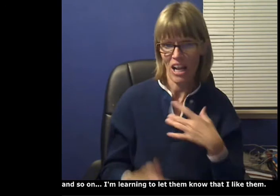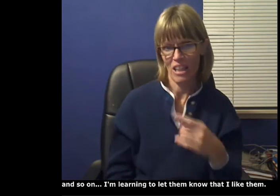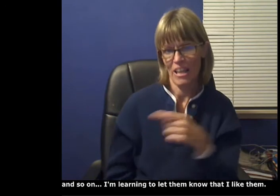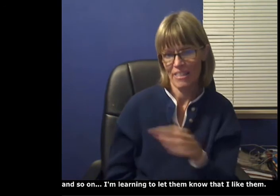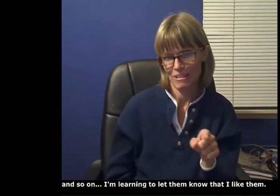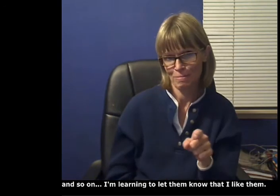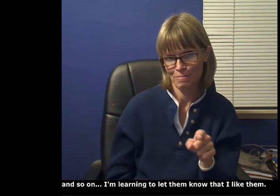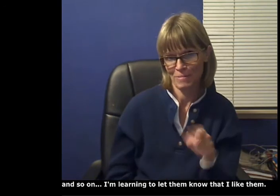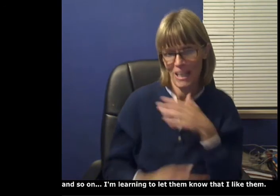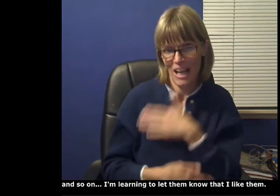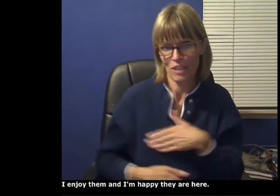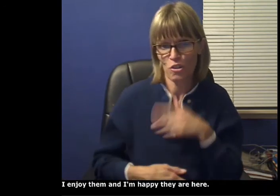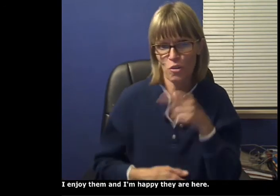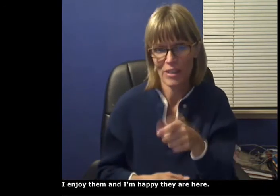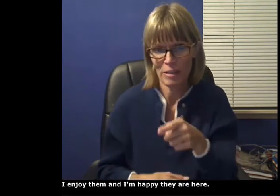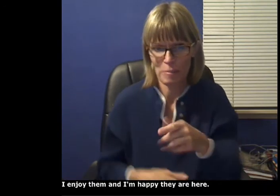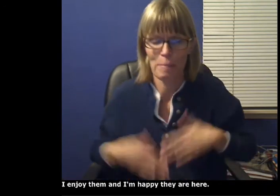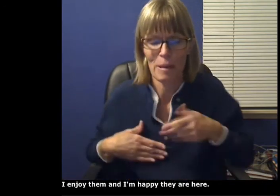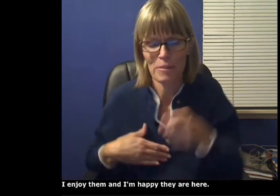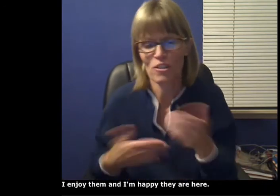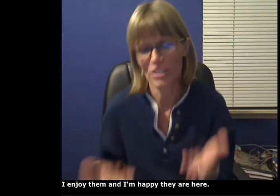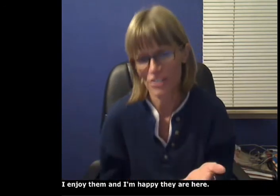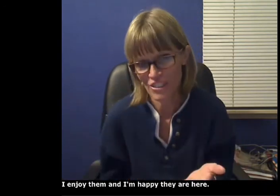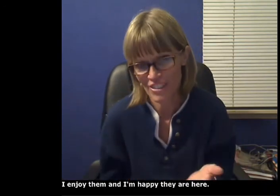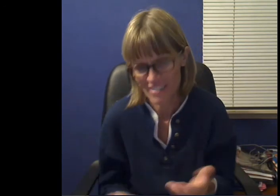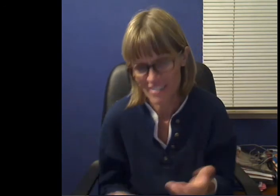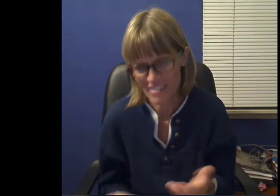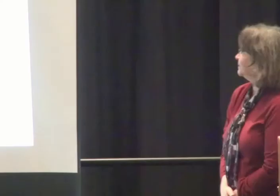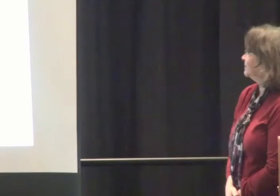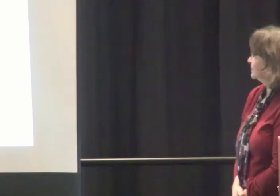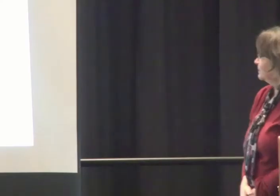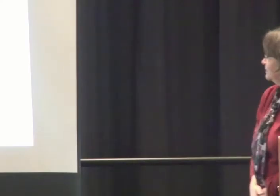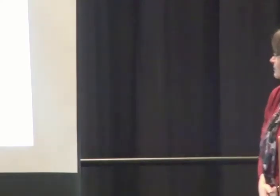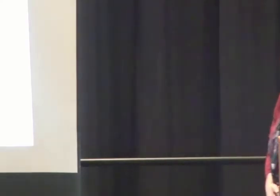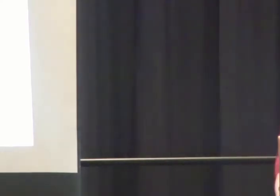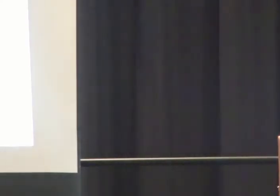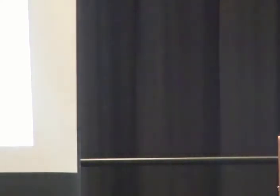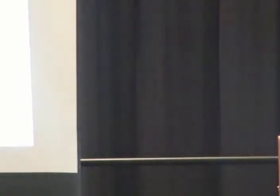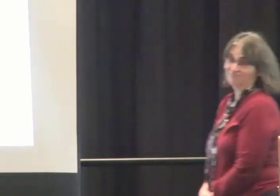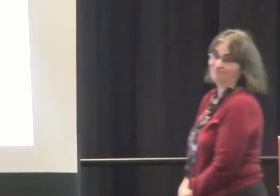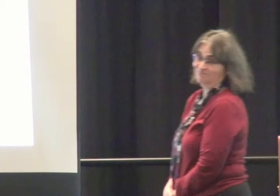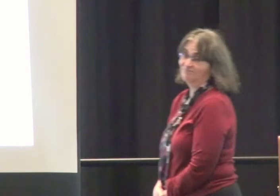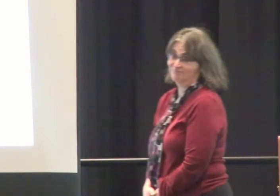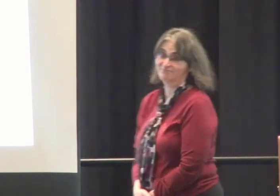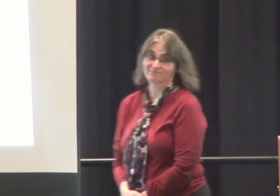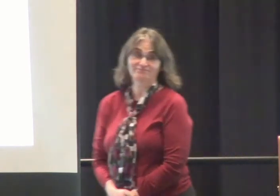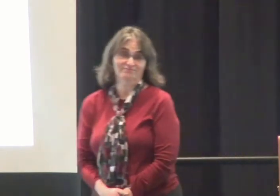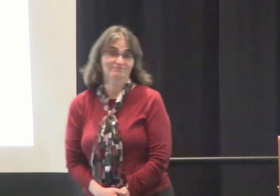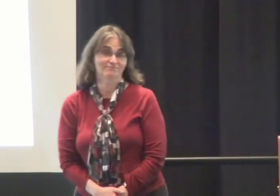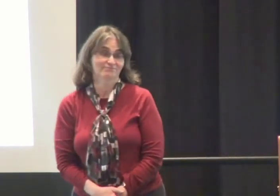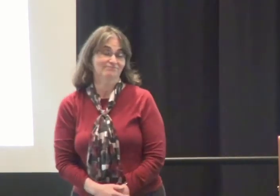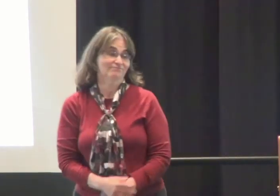we've got all the big in that class. Thank you.